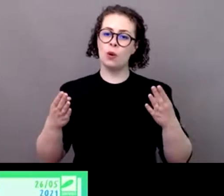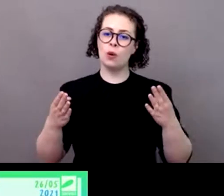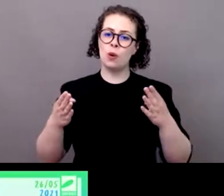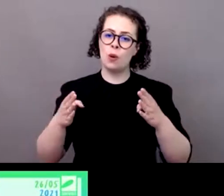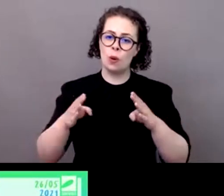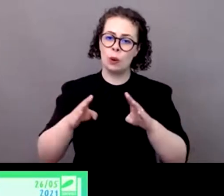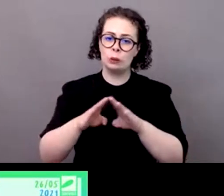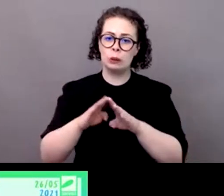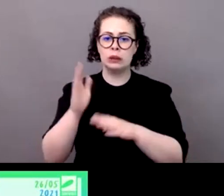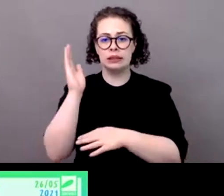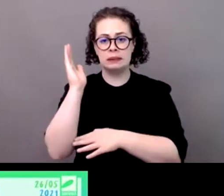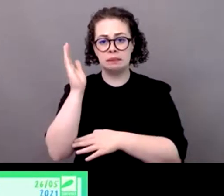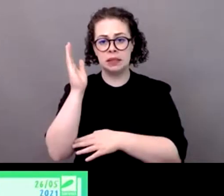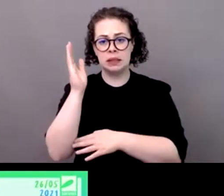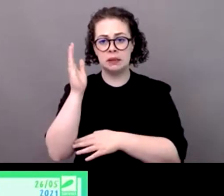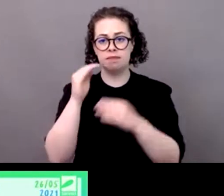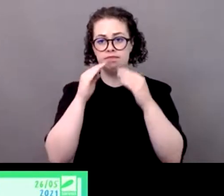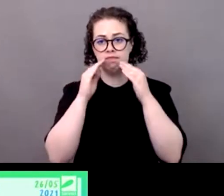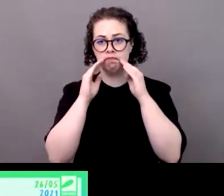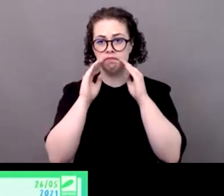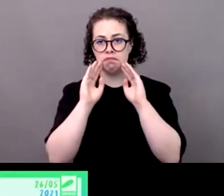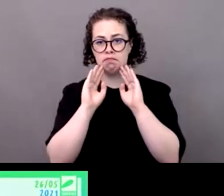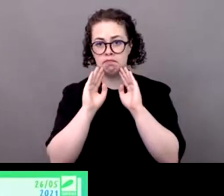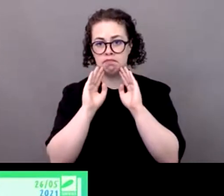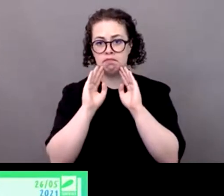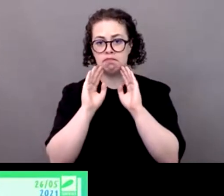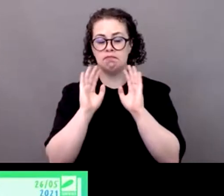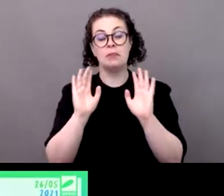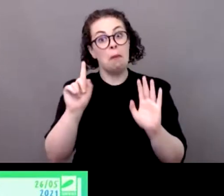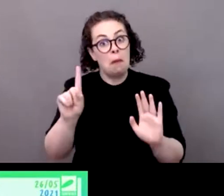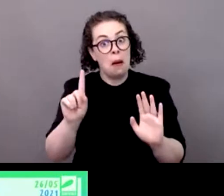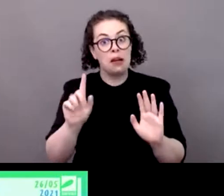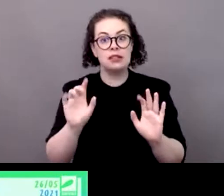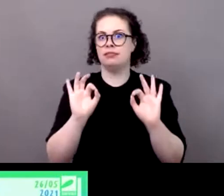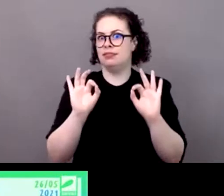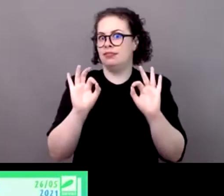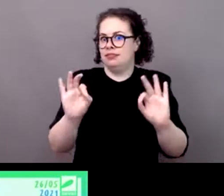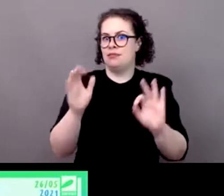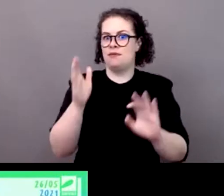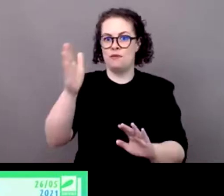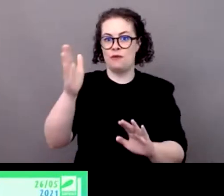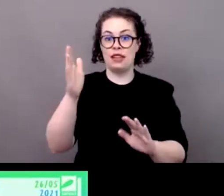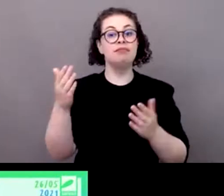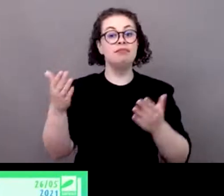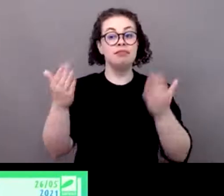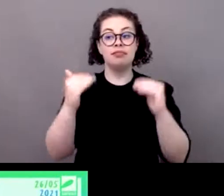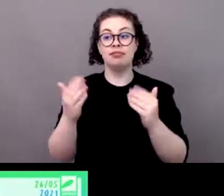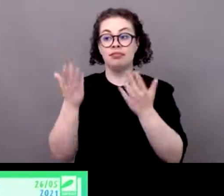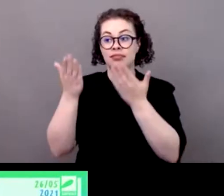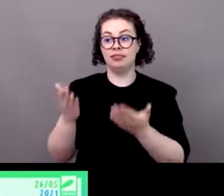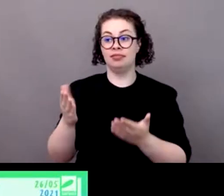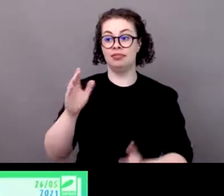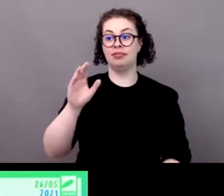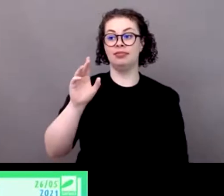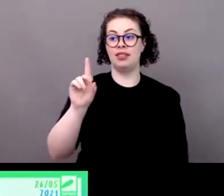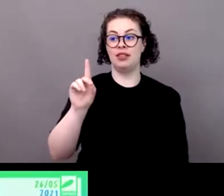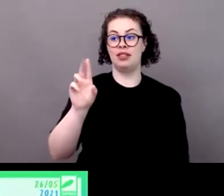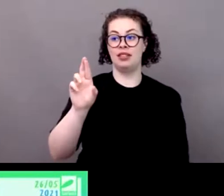say it like this but it's going to be very interesting as we will now welcome dragos i